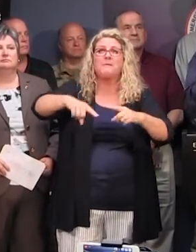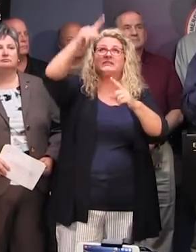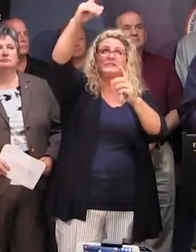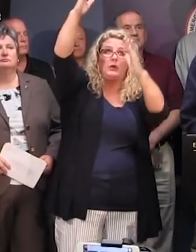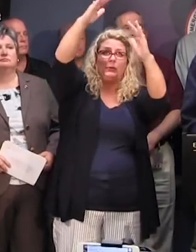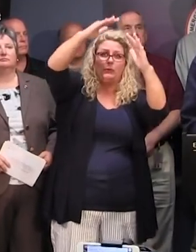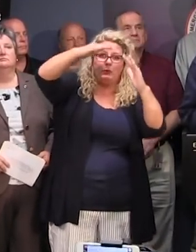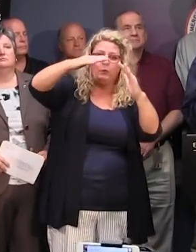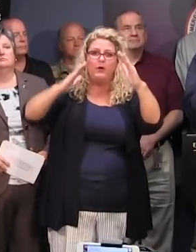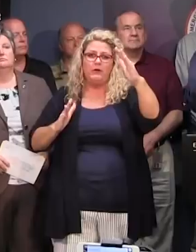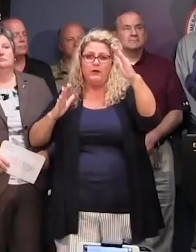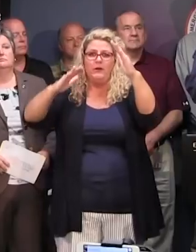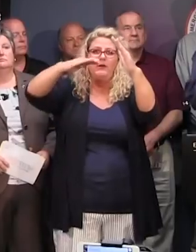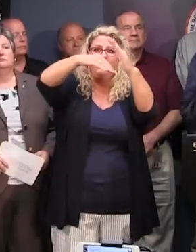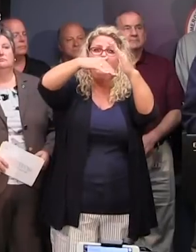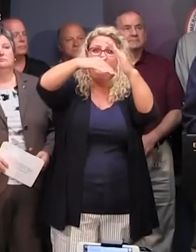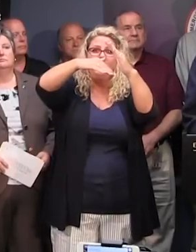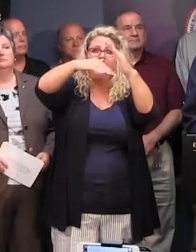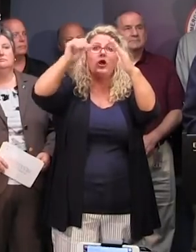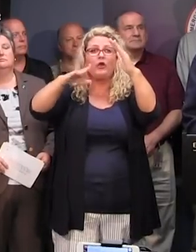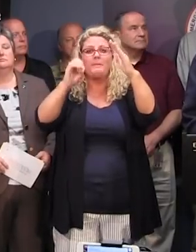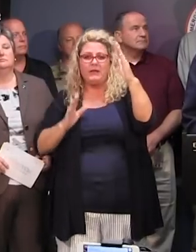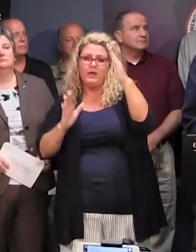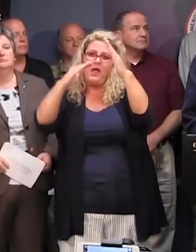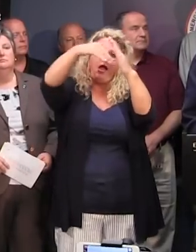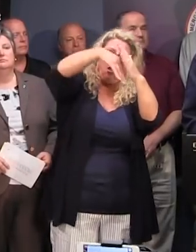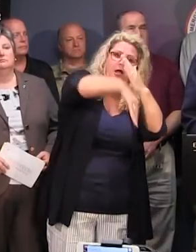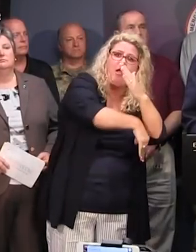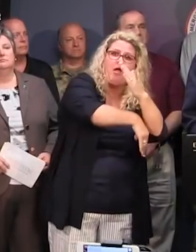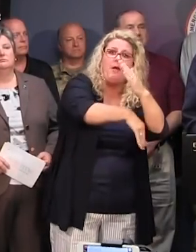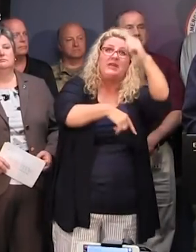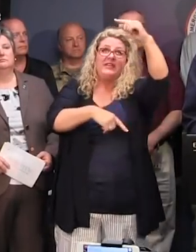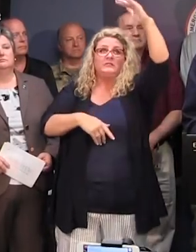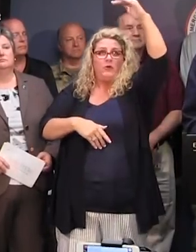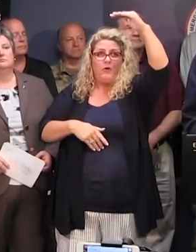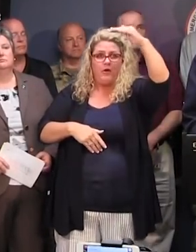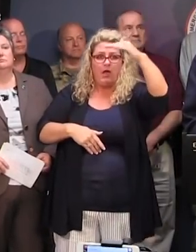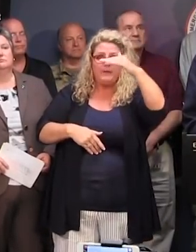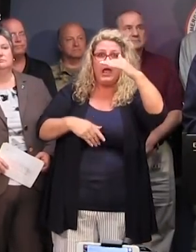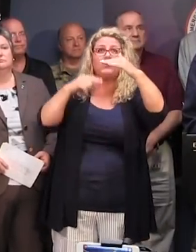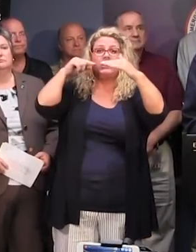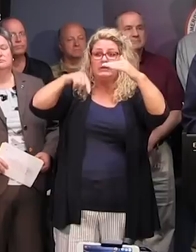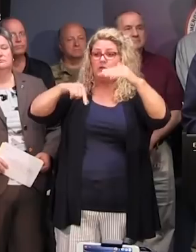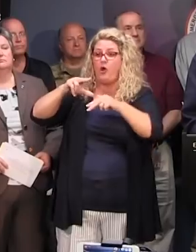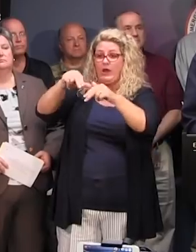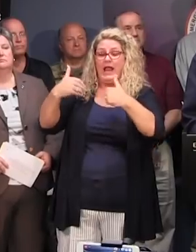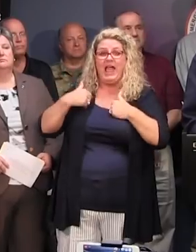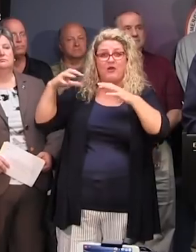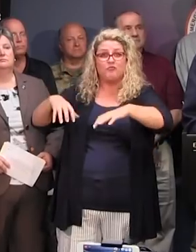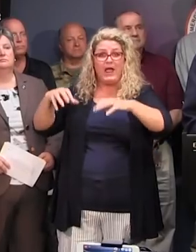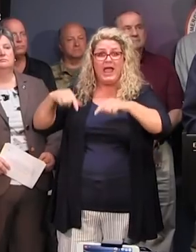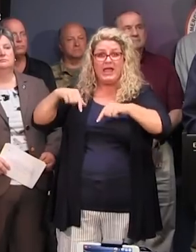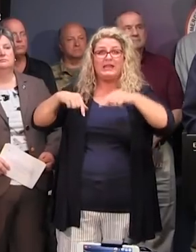Like it's up against a wall and likely to turn and come down to the south. So that means whatever rain is in that hurricane is going to have a whole